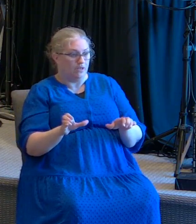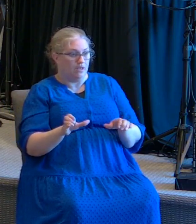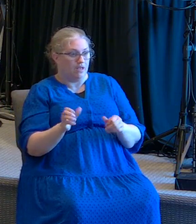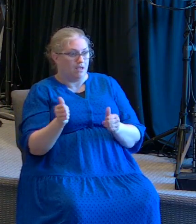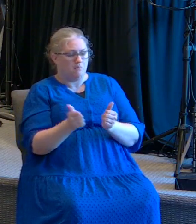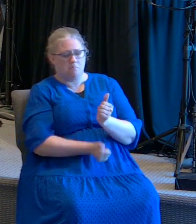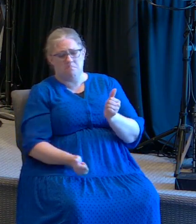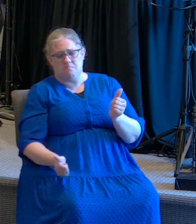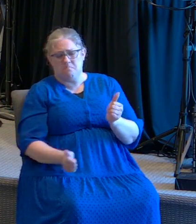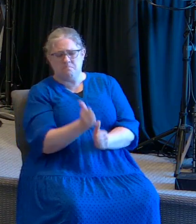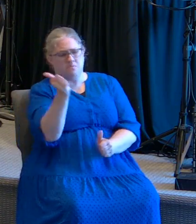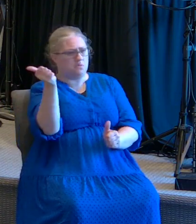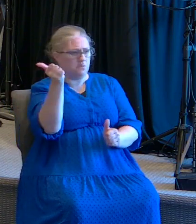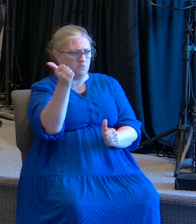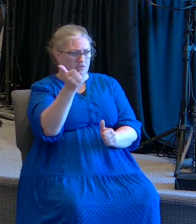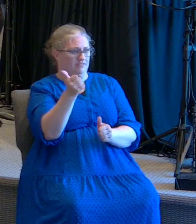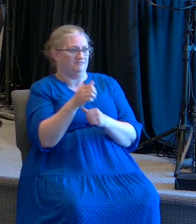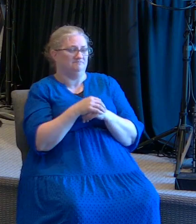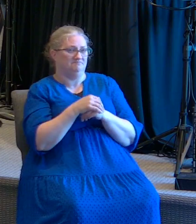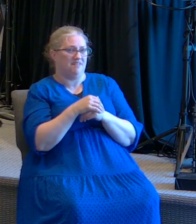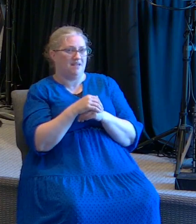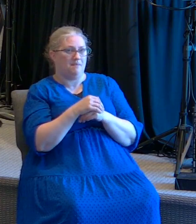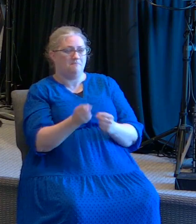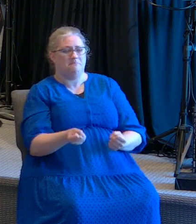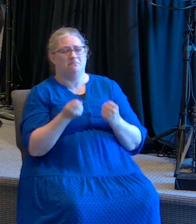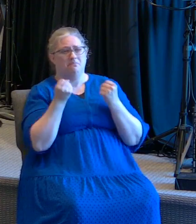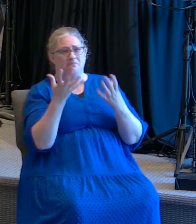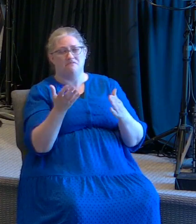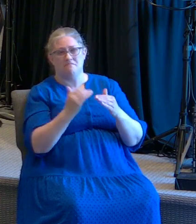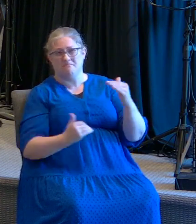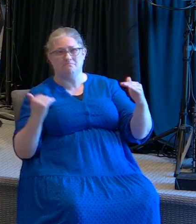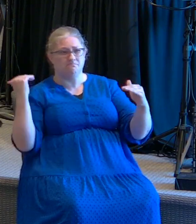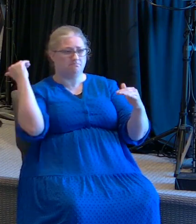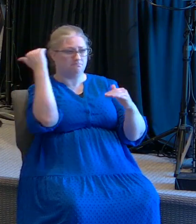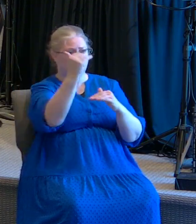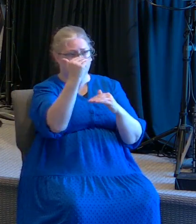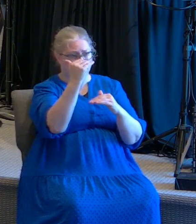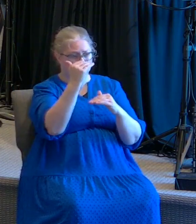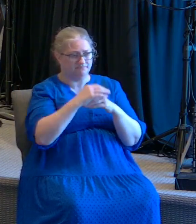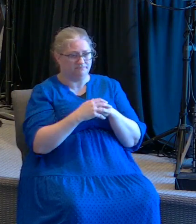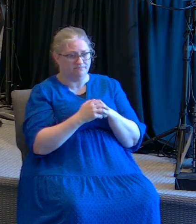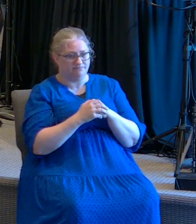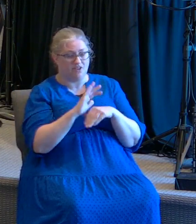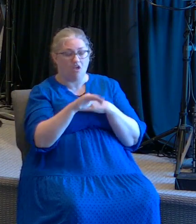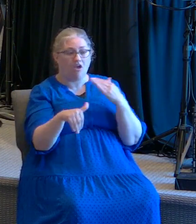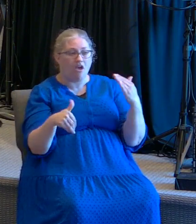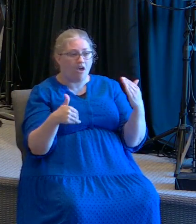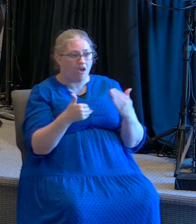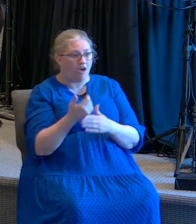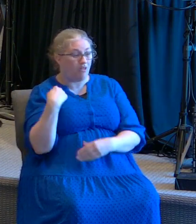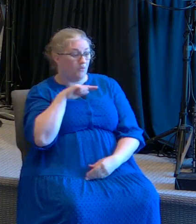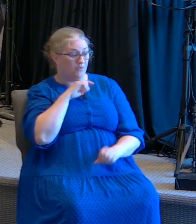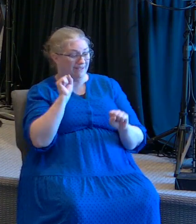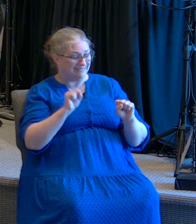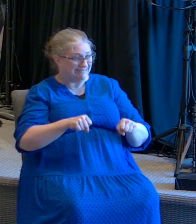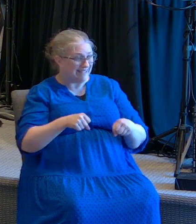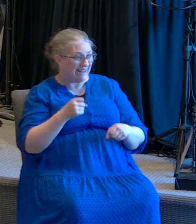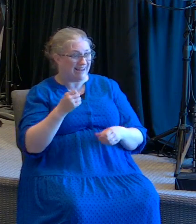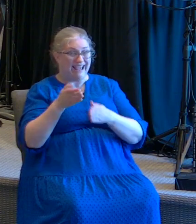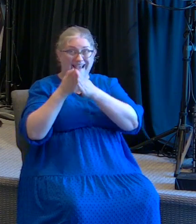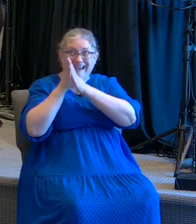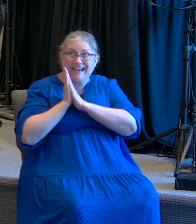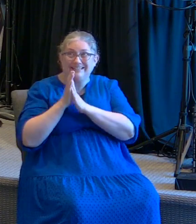abundantly above, all that we can ask or think.